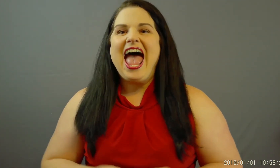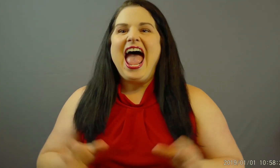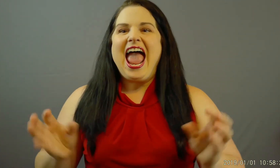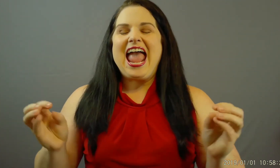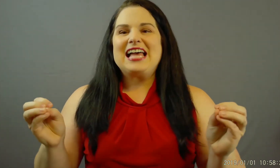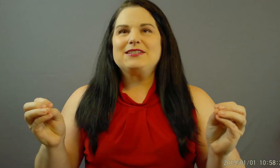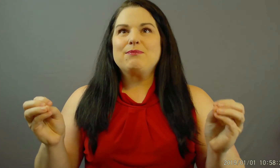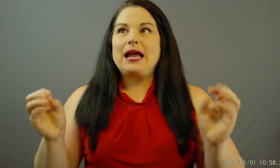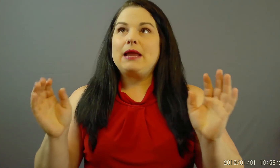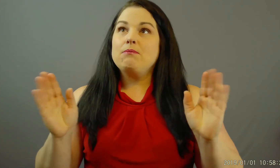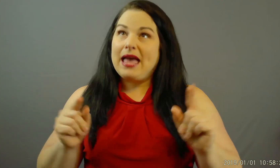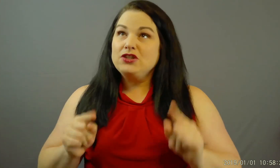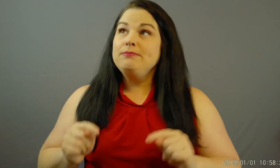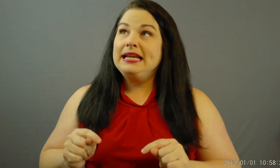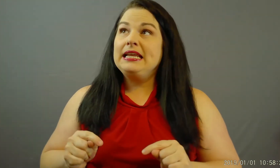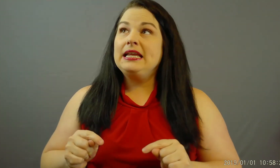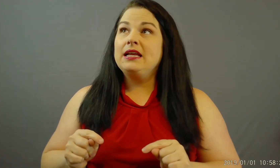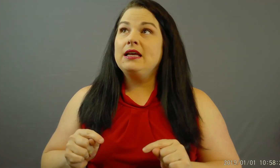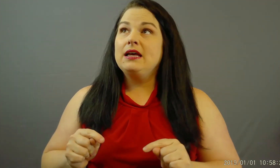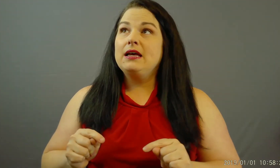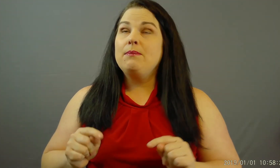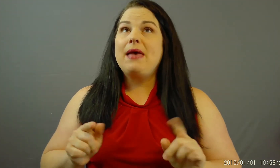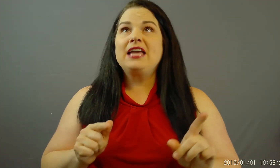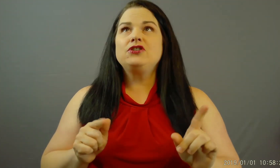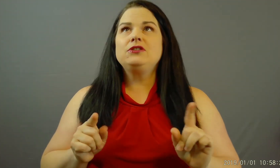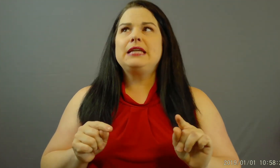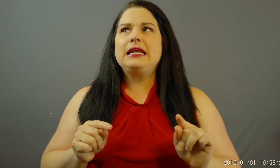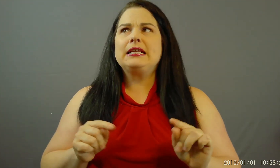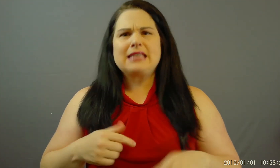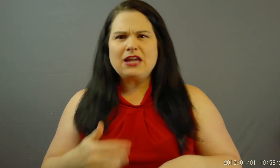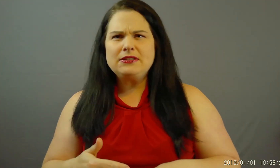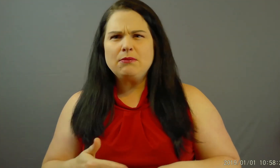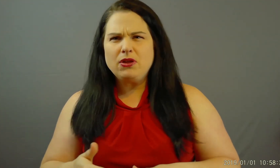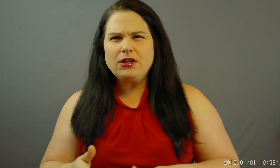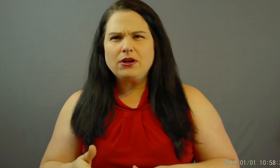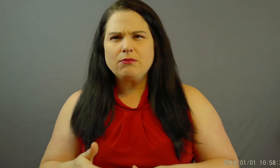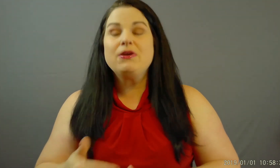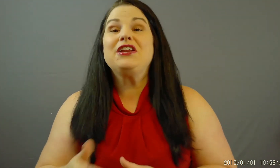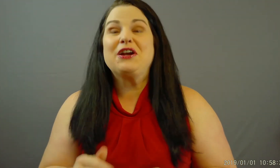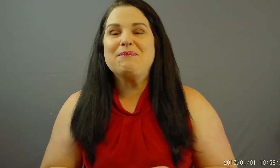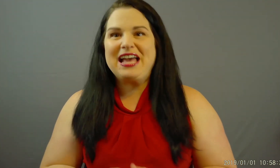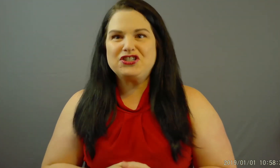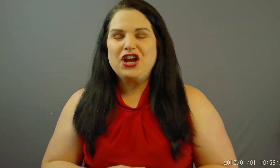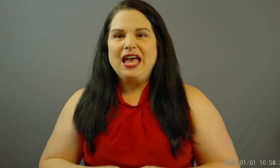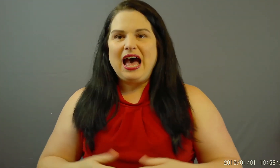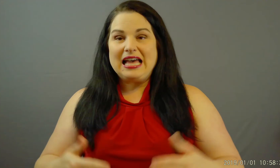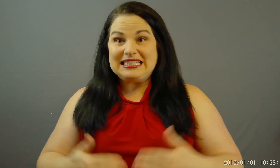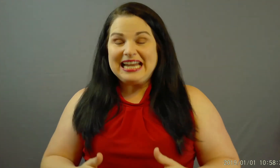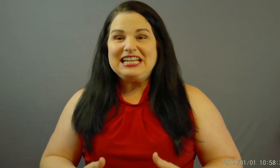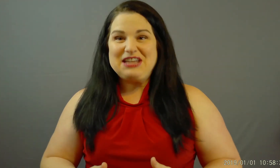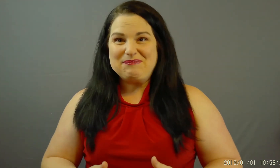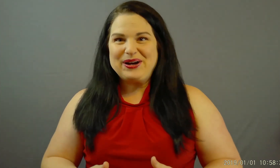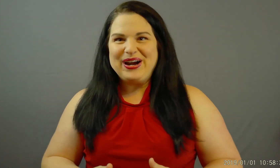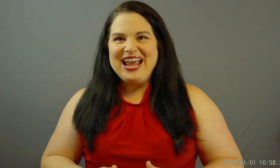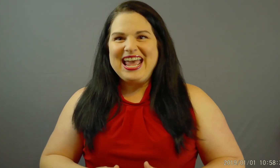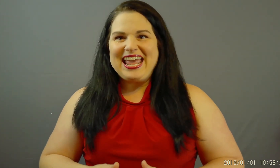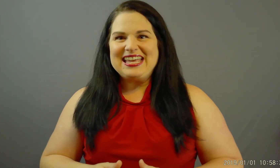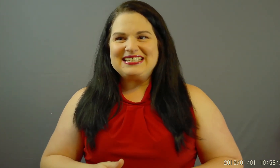and my matchmating, match dating, is that how you say it, millionaire match dating number is